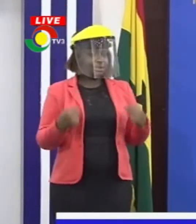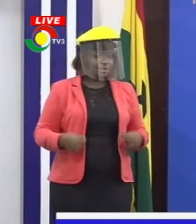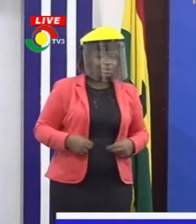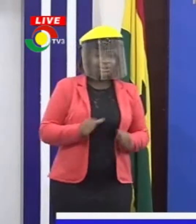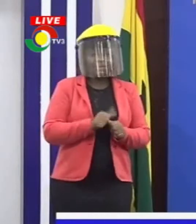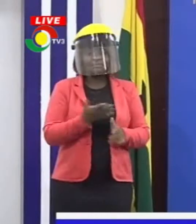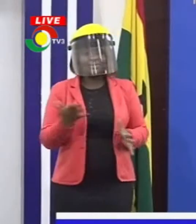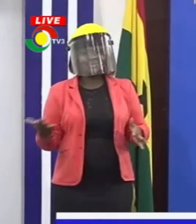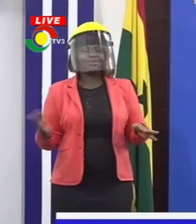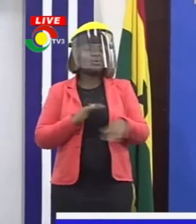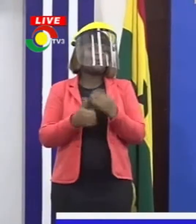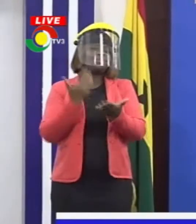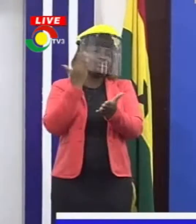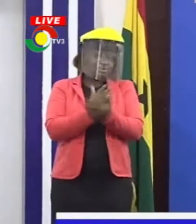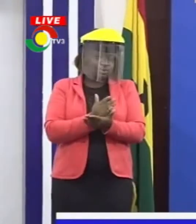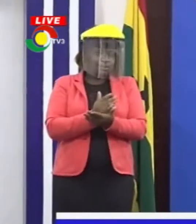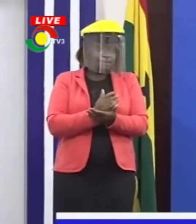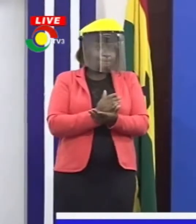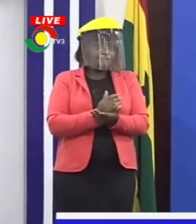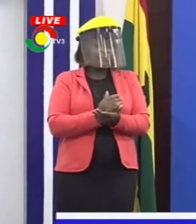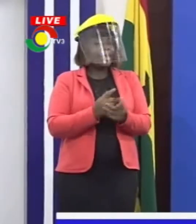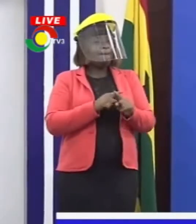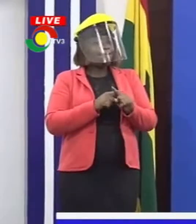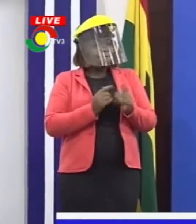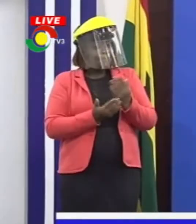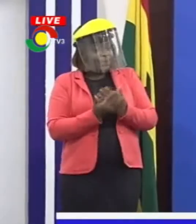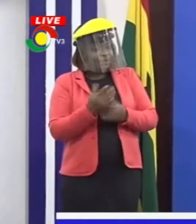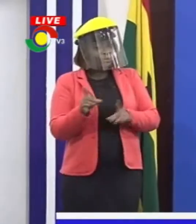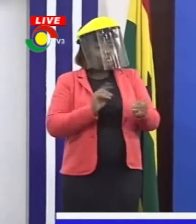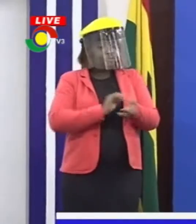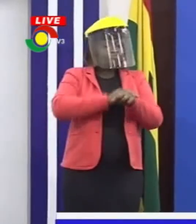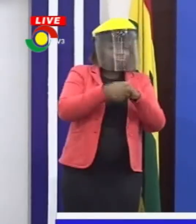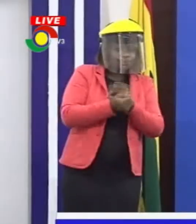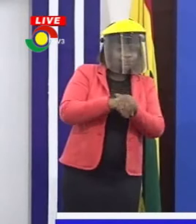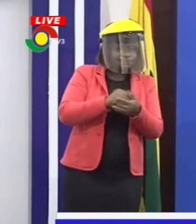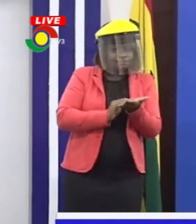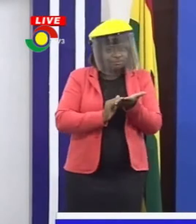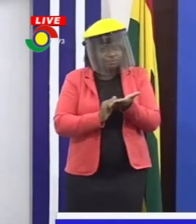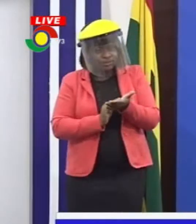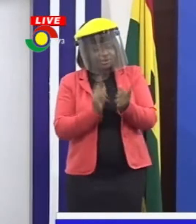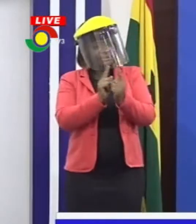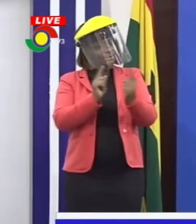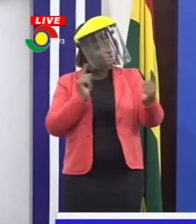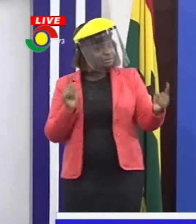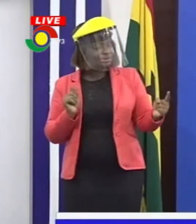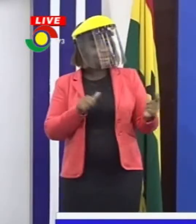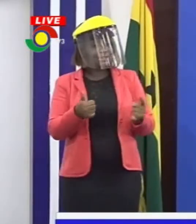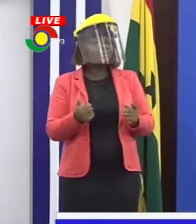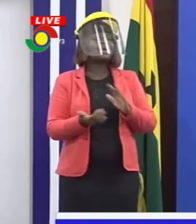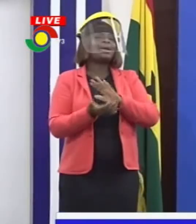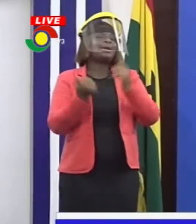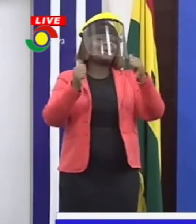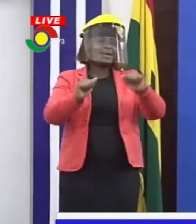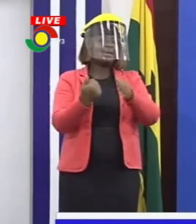everything will be reduced. yes, by following those protocols, we can make Ghana safer.